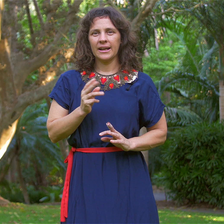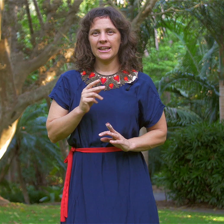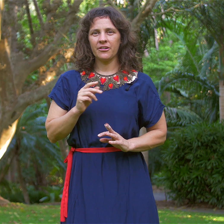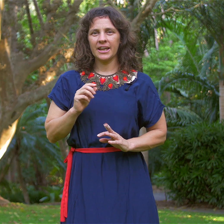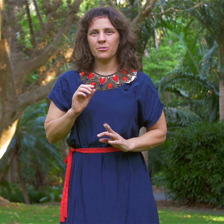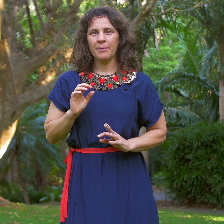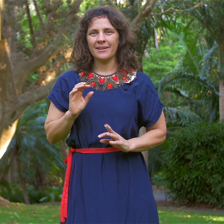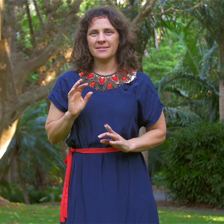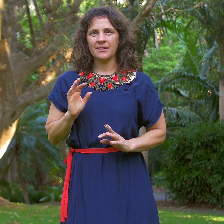Clearing and rebalancing.